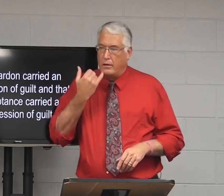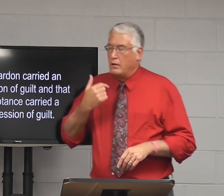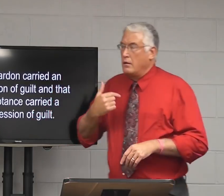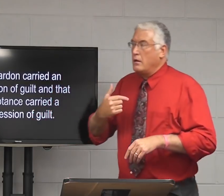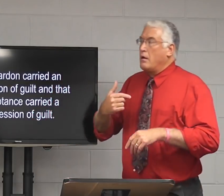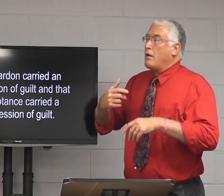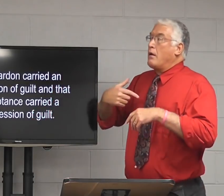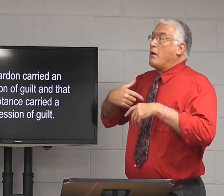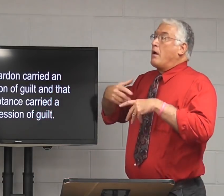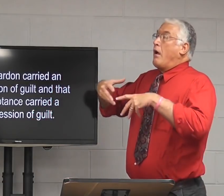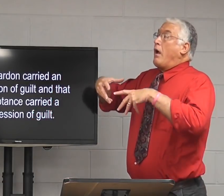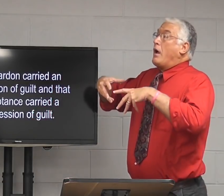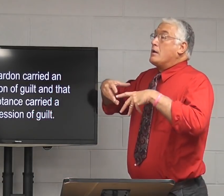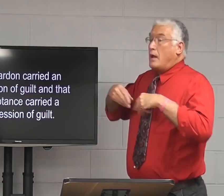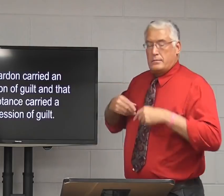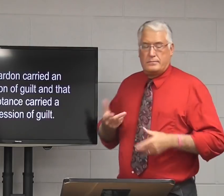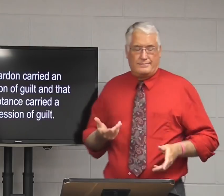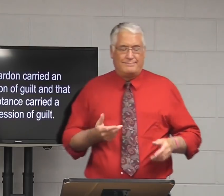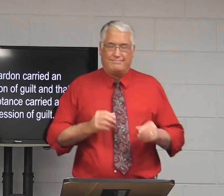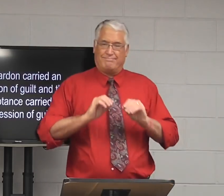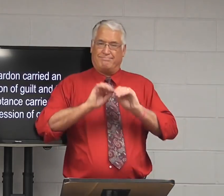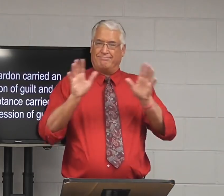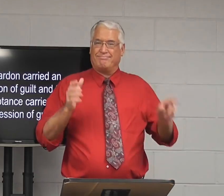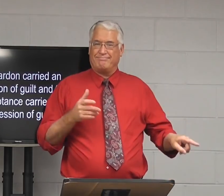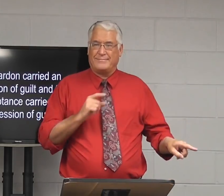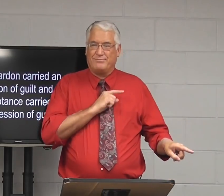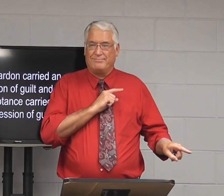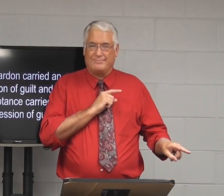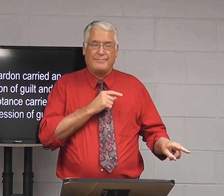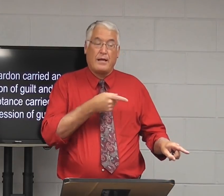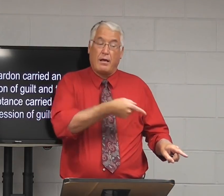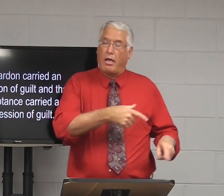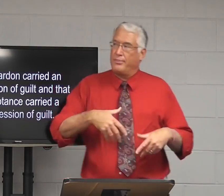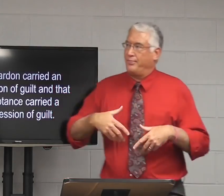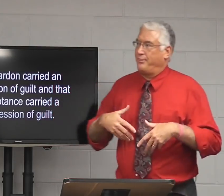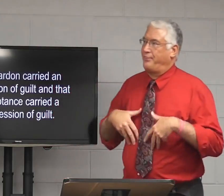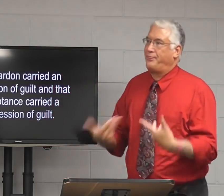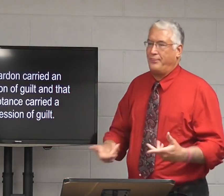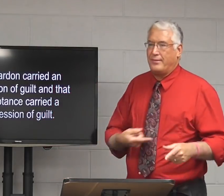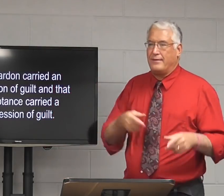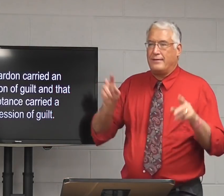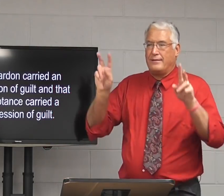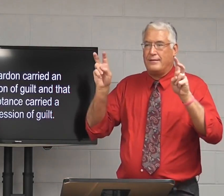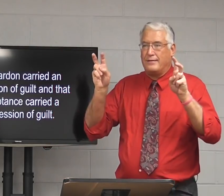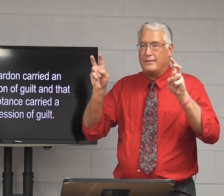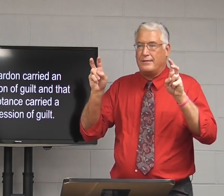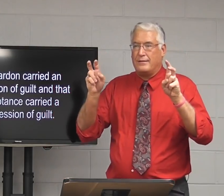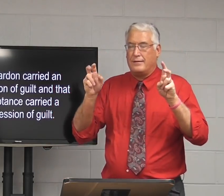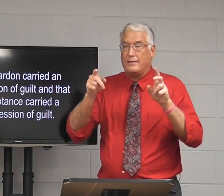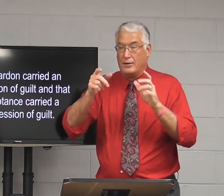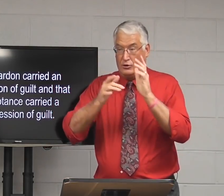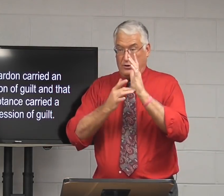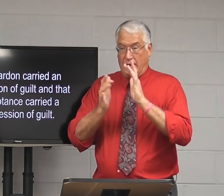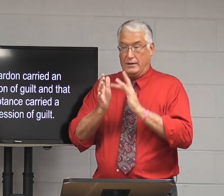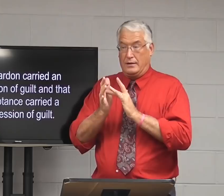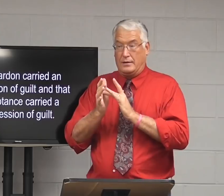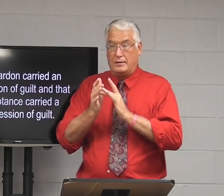Um, no, let me explain. So if I accept, it's obviously that Nixon accepted the pardon. He